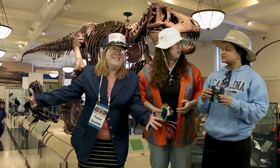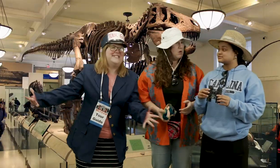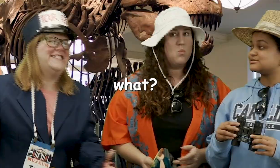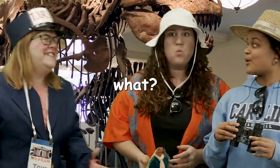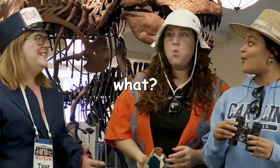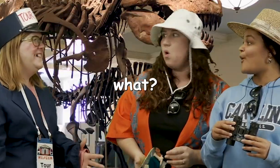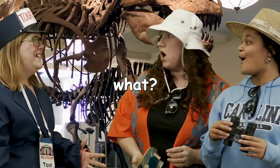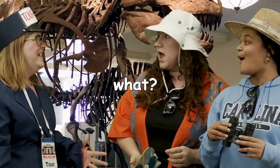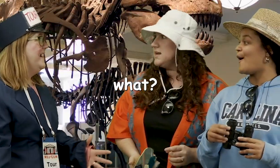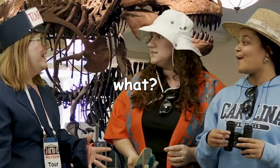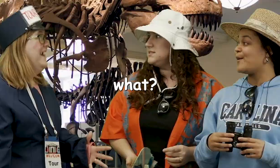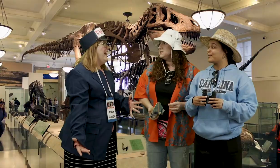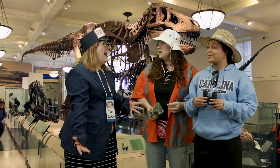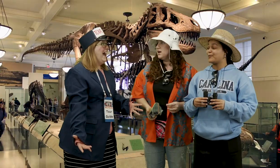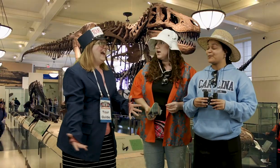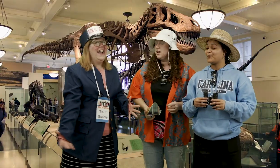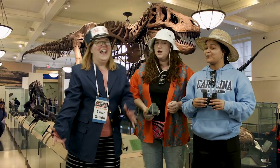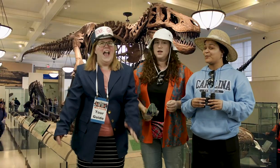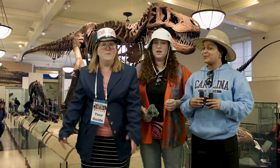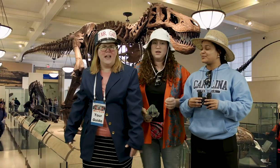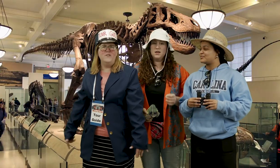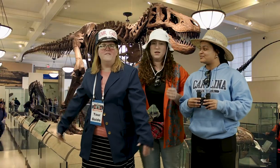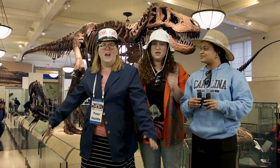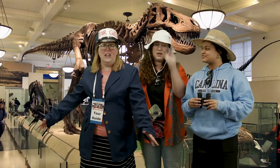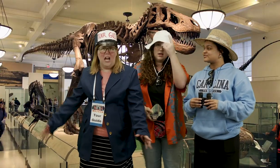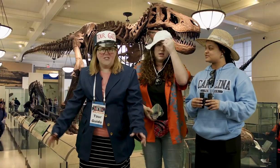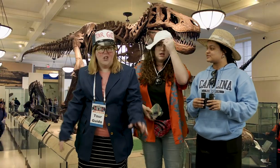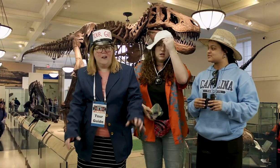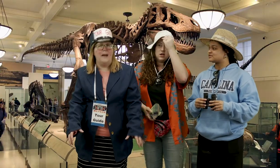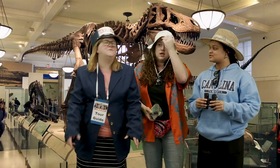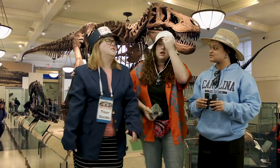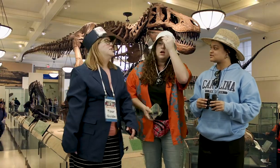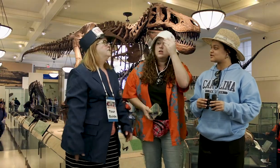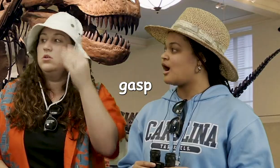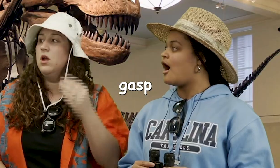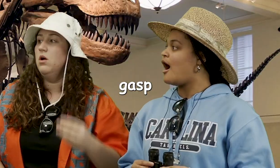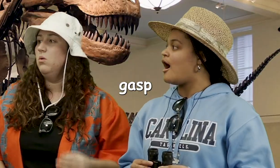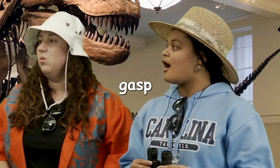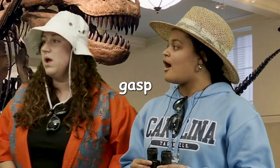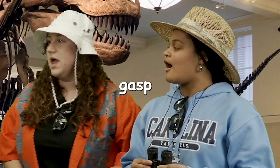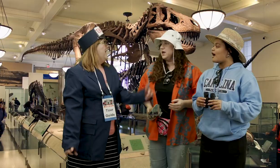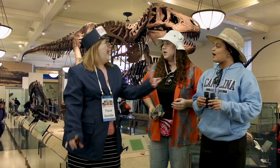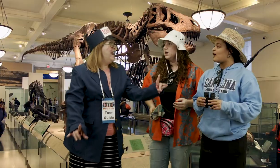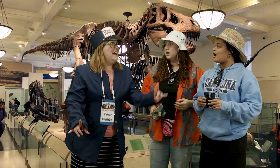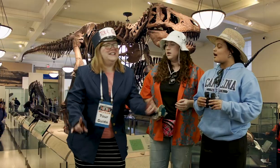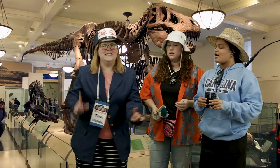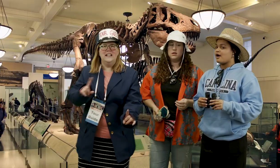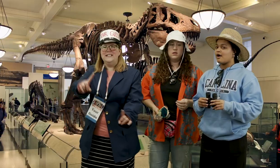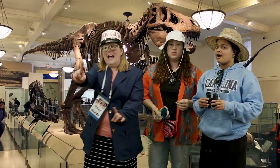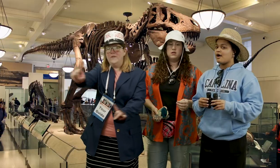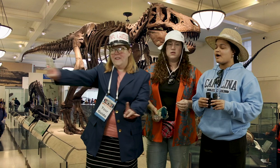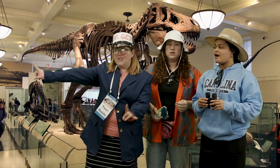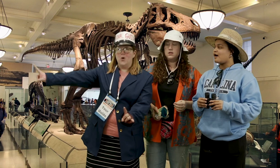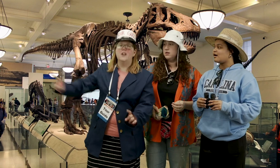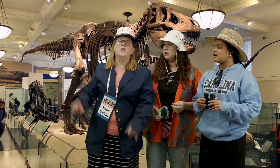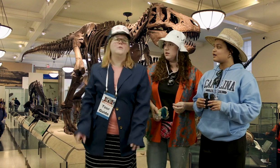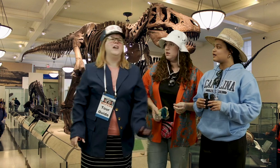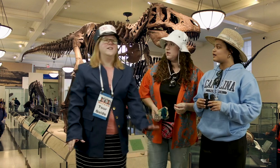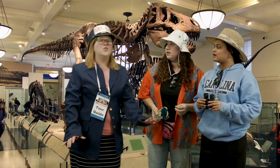whoa and we have a velociraptor no way and down this corridor we also